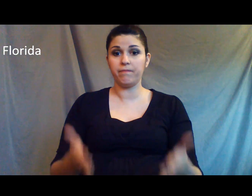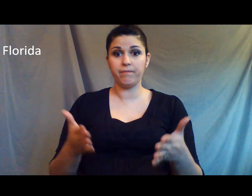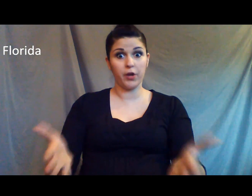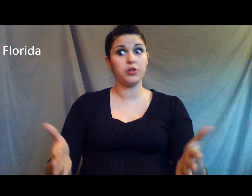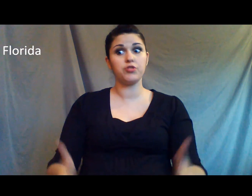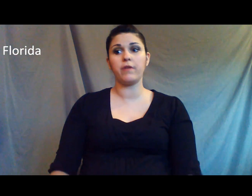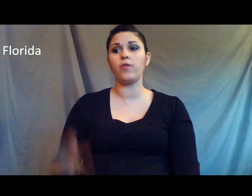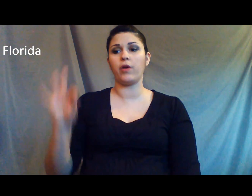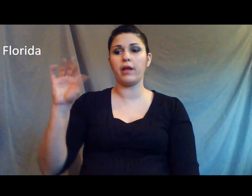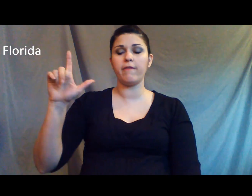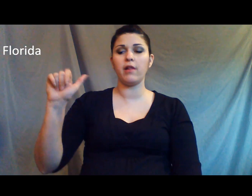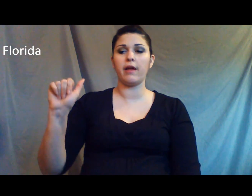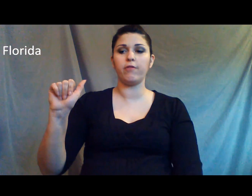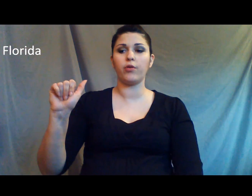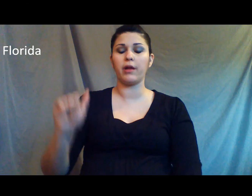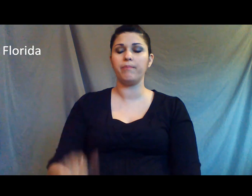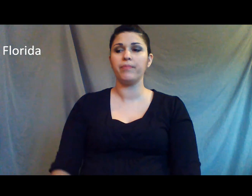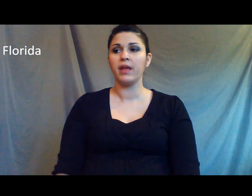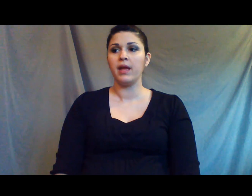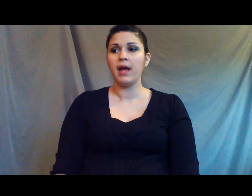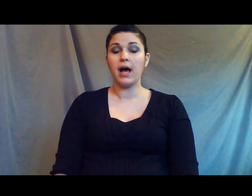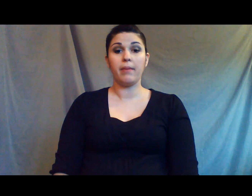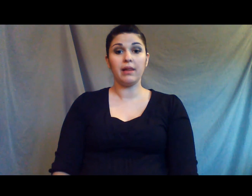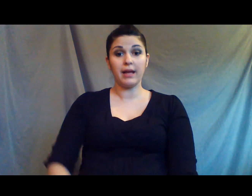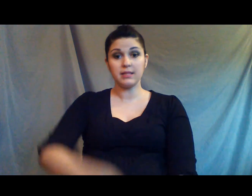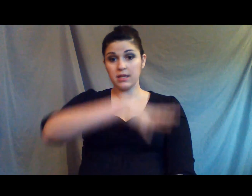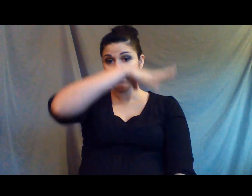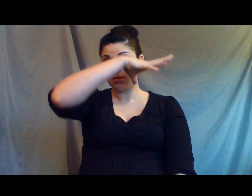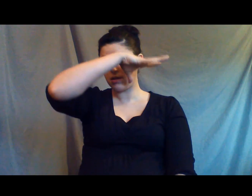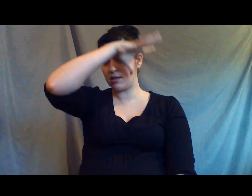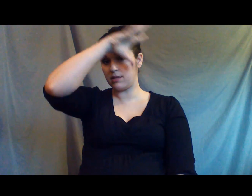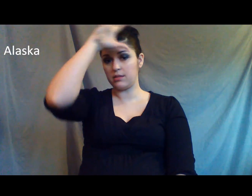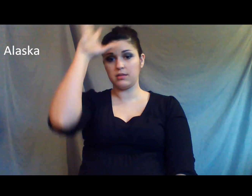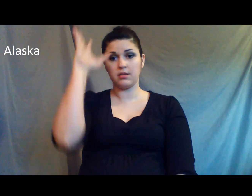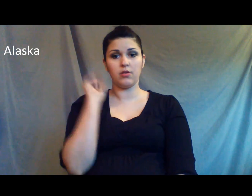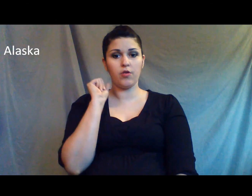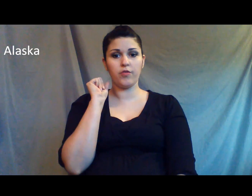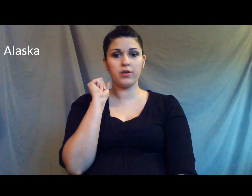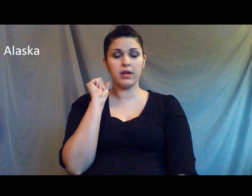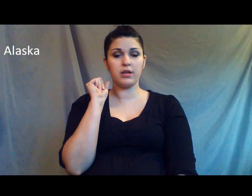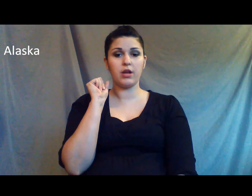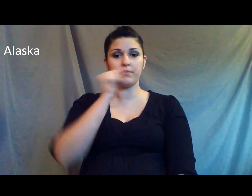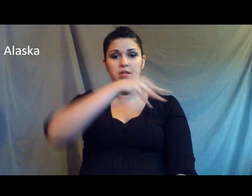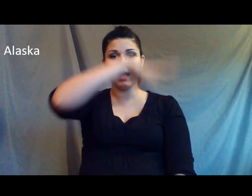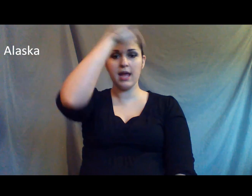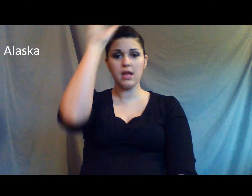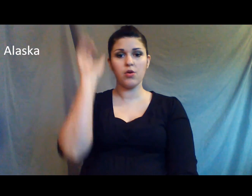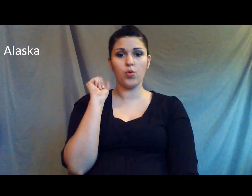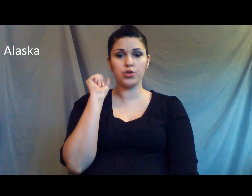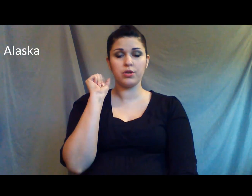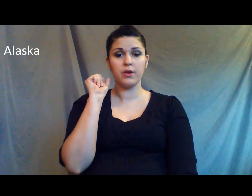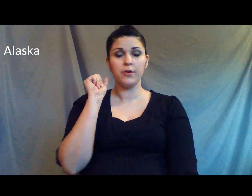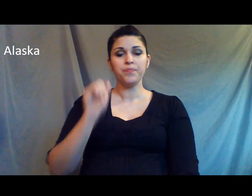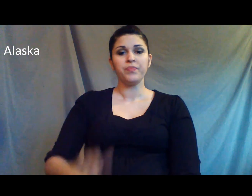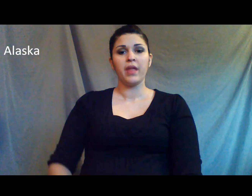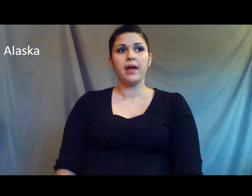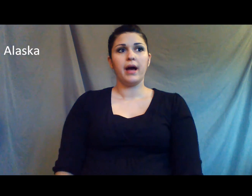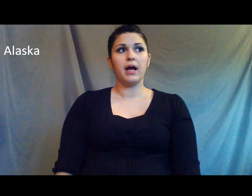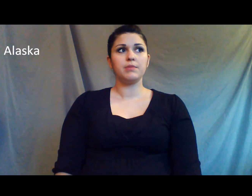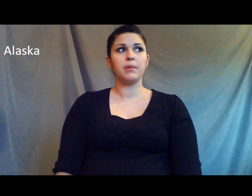Very straight forward. F-L-A. Florida. Um, Alaska is over and you come to the A. Um, some